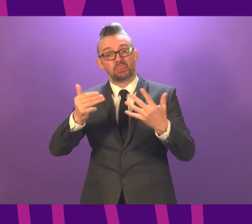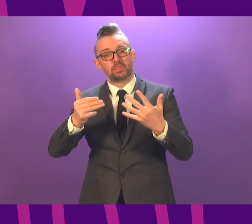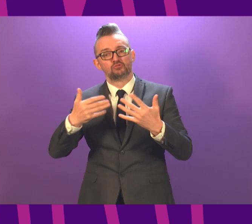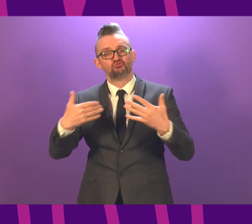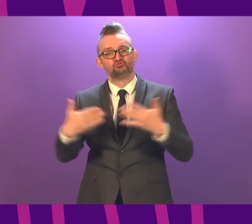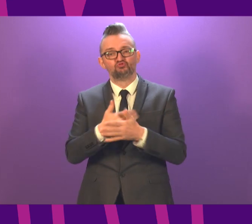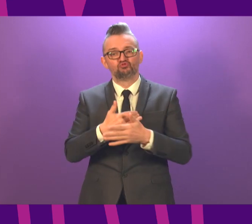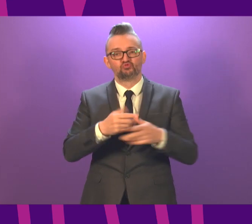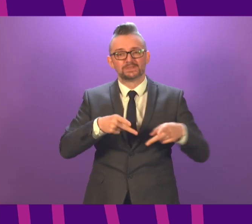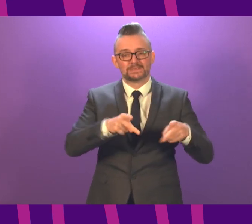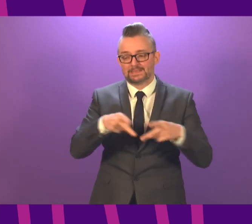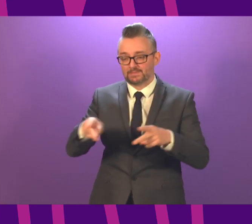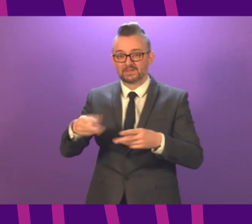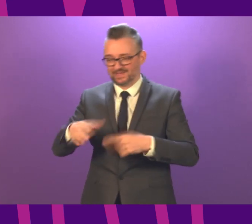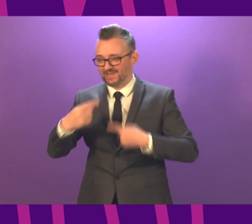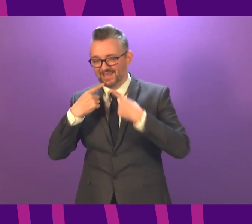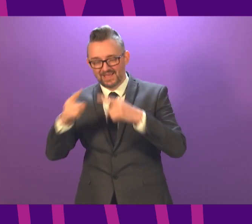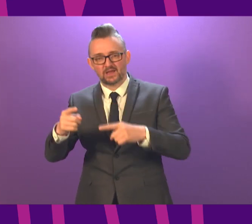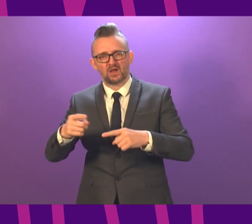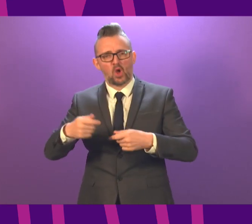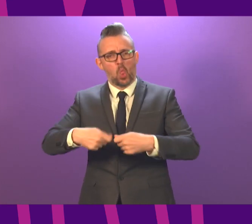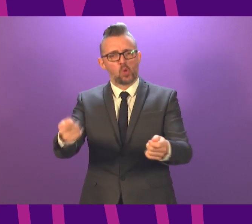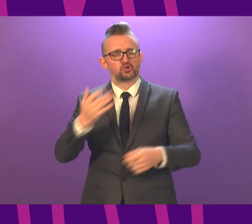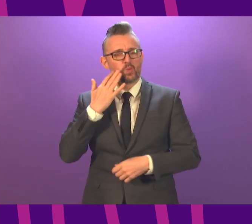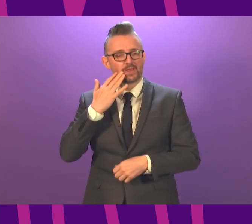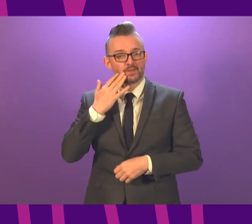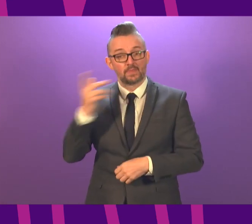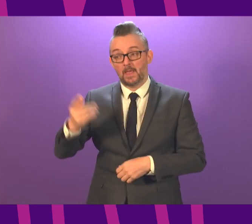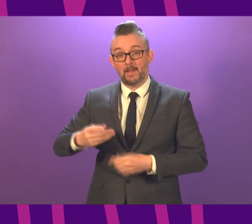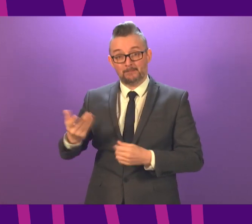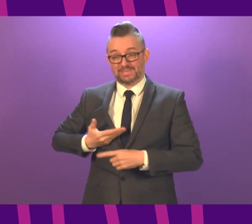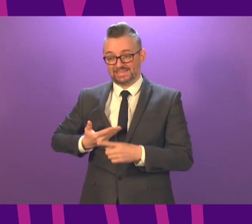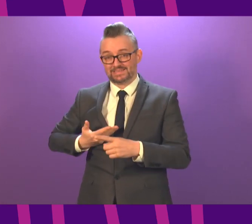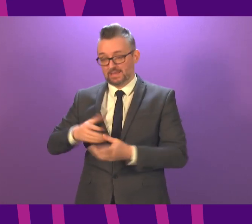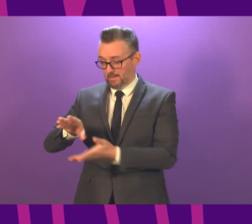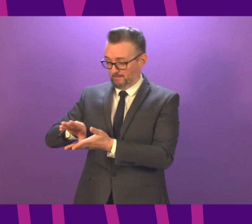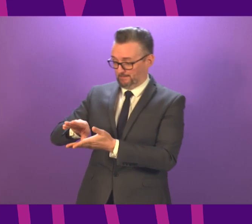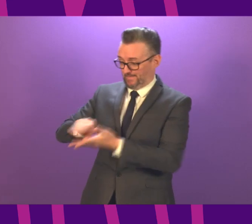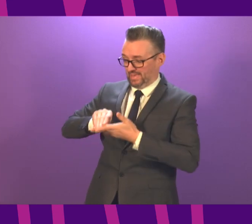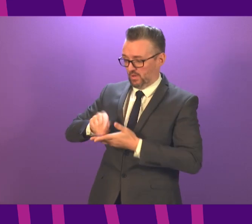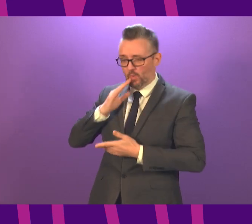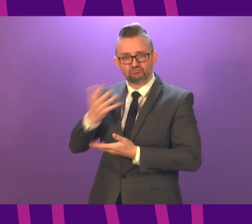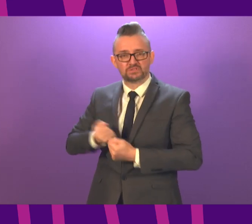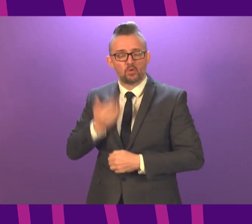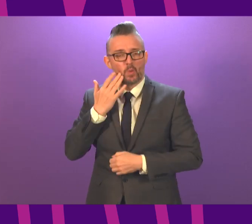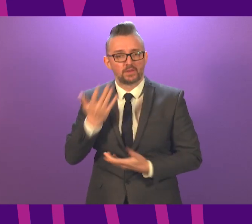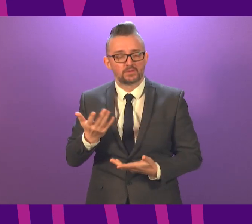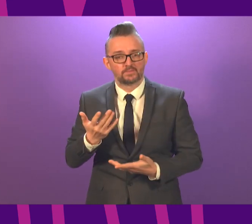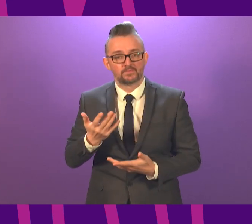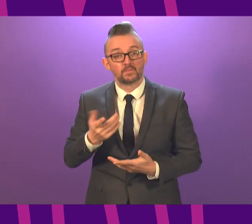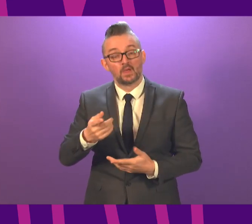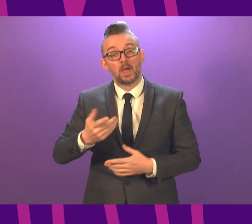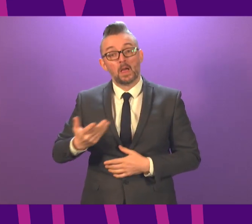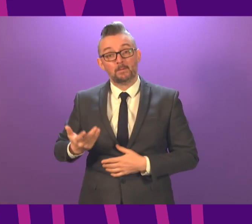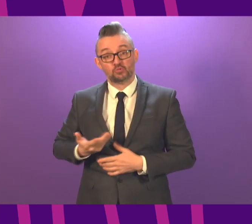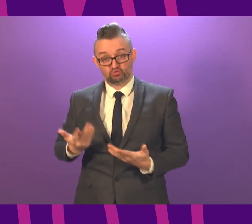planned this month? And when will those businesses receive their first payments? And finally, for those businesses that must close as a